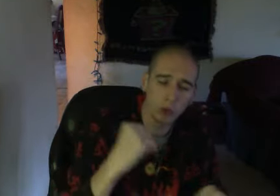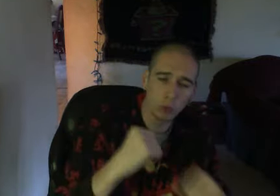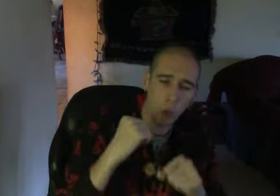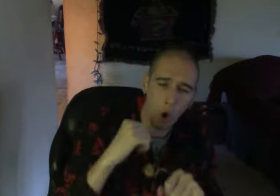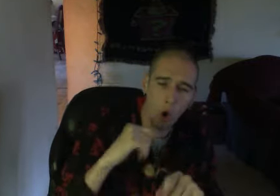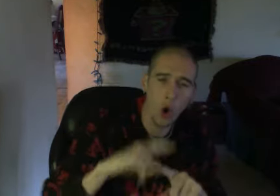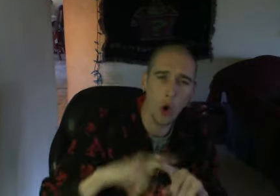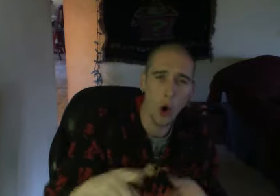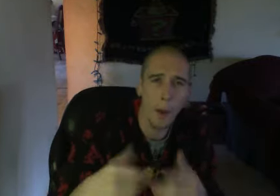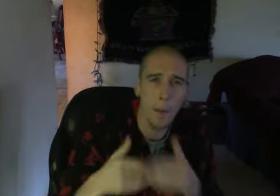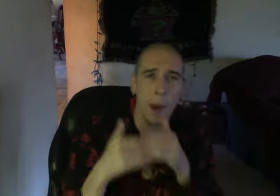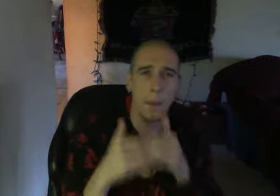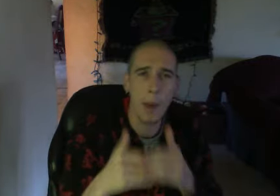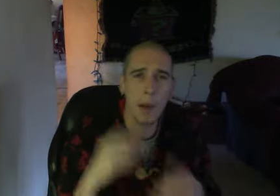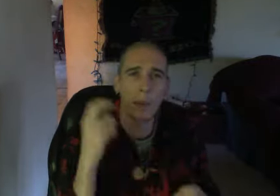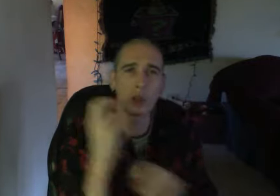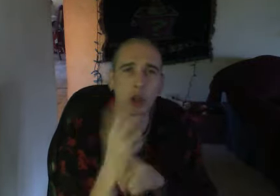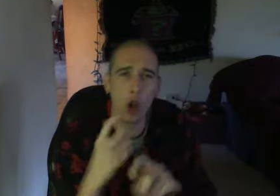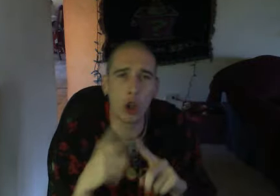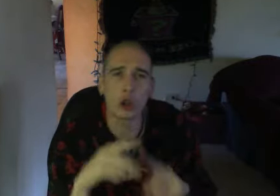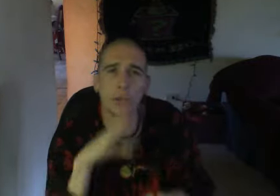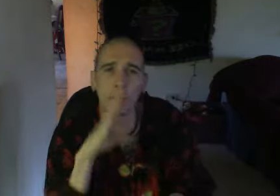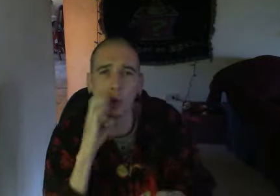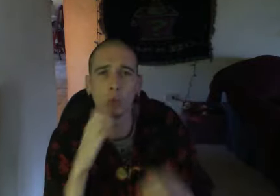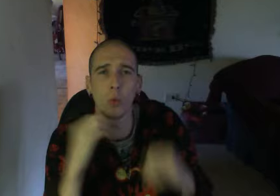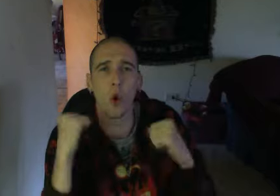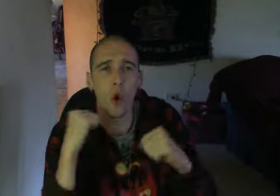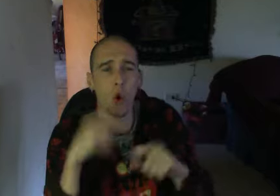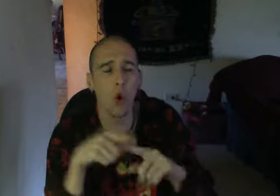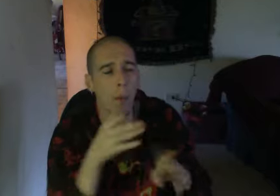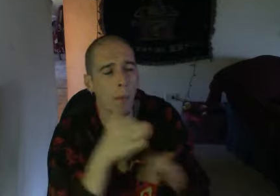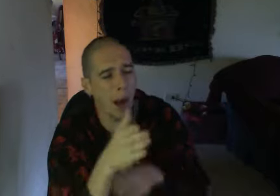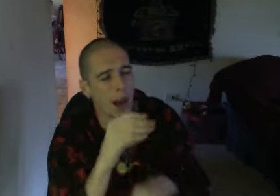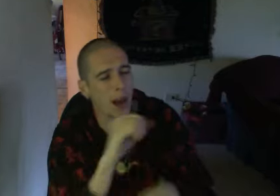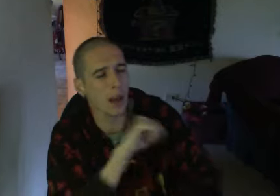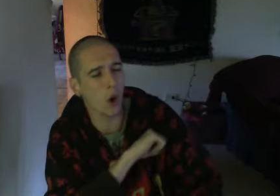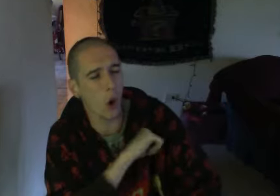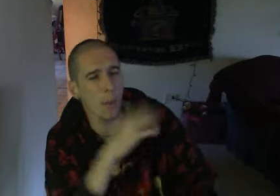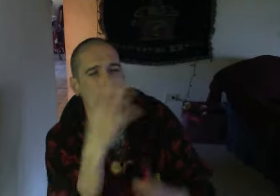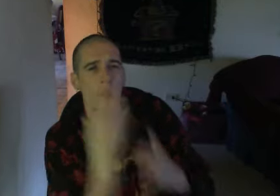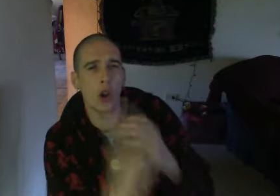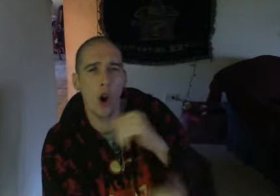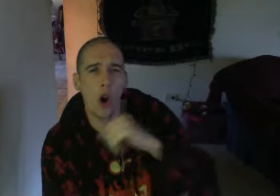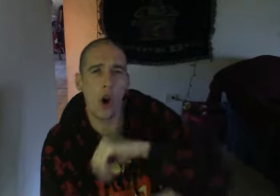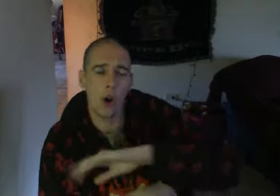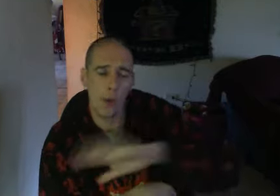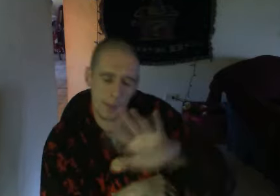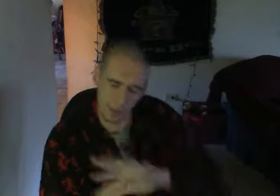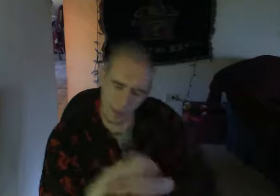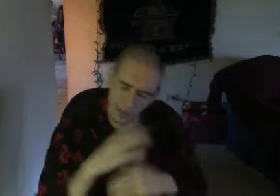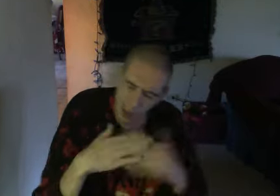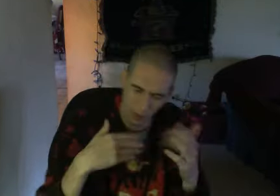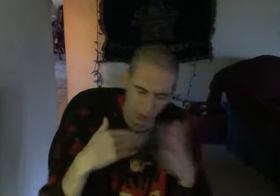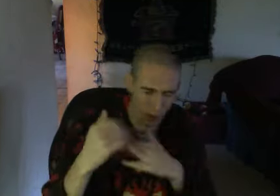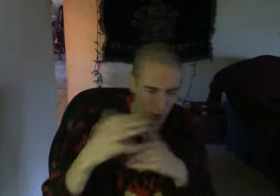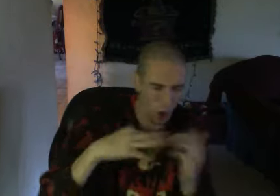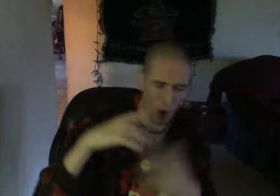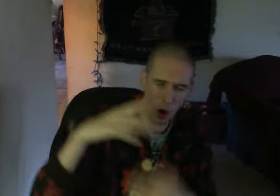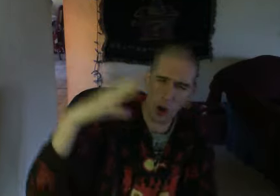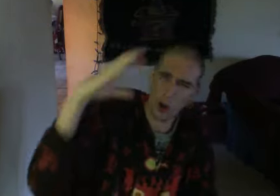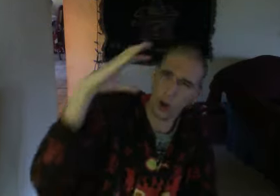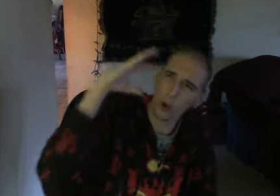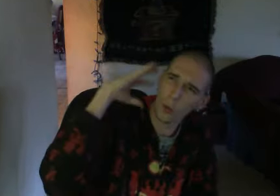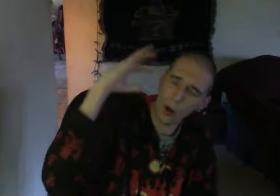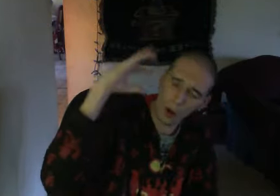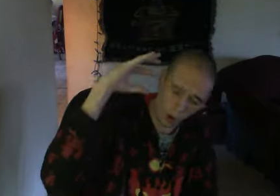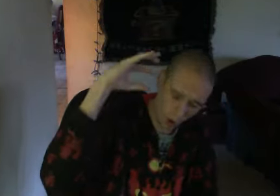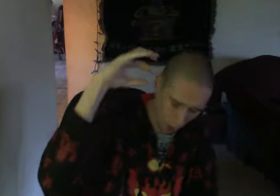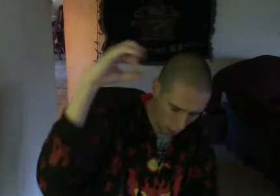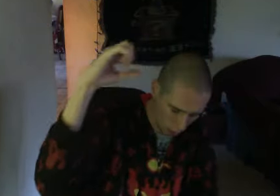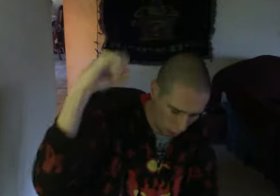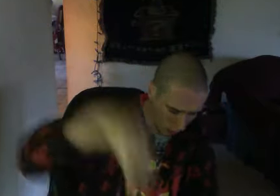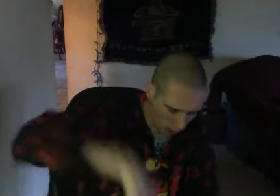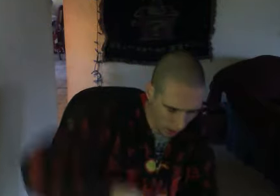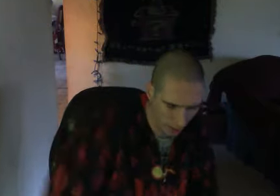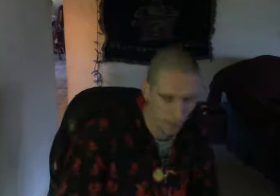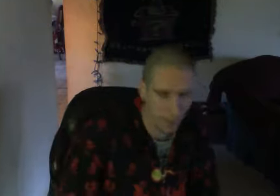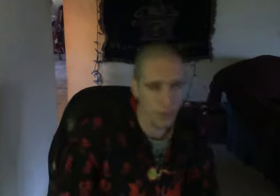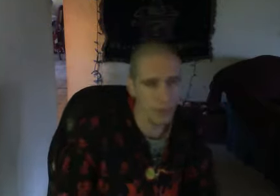strong But baby, it's hard to be strong When your mate won't gone Even though you gone Even though you gone